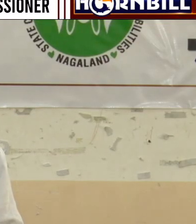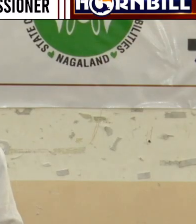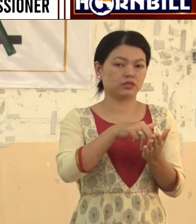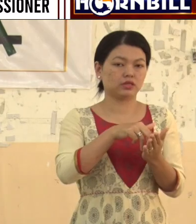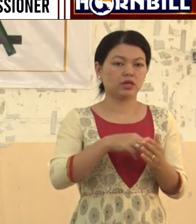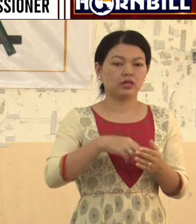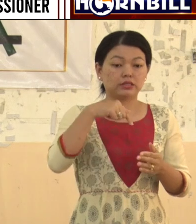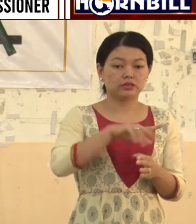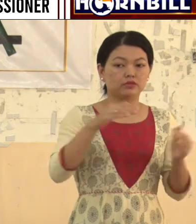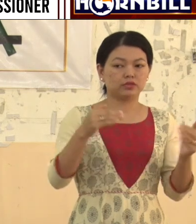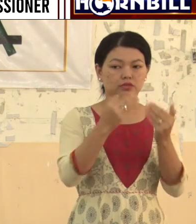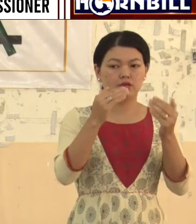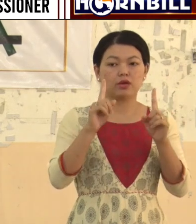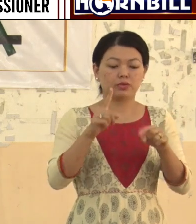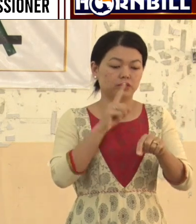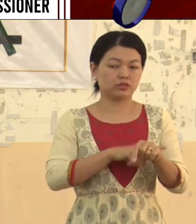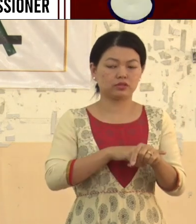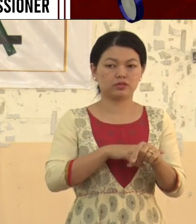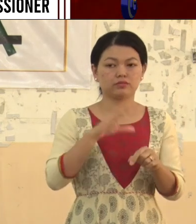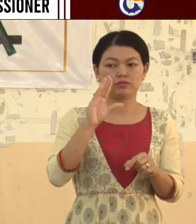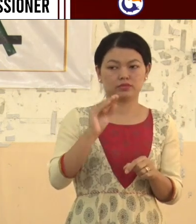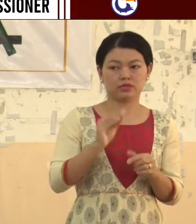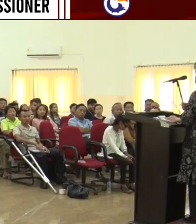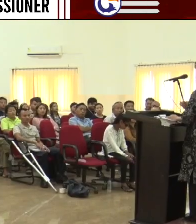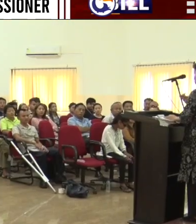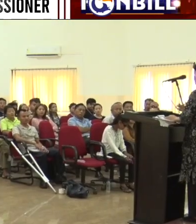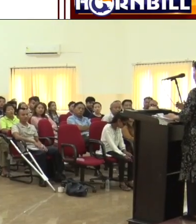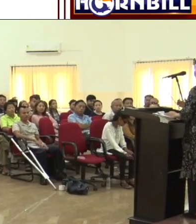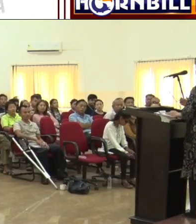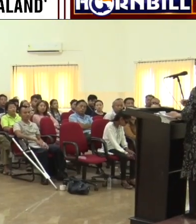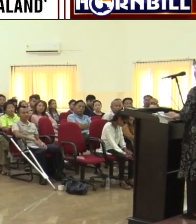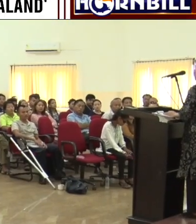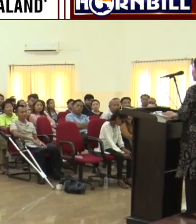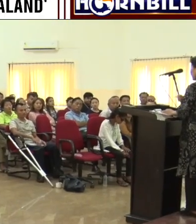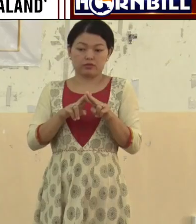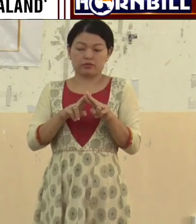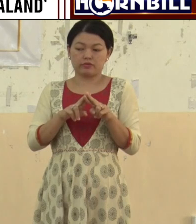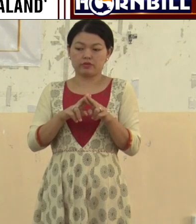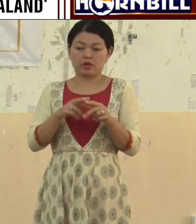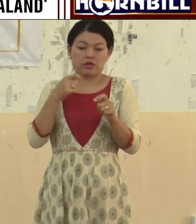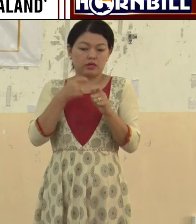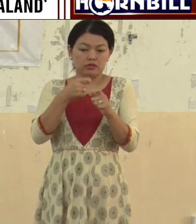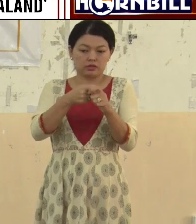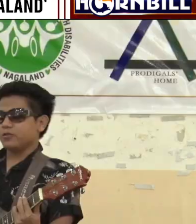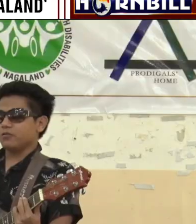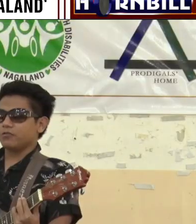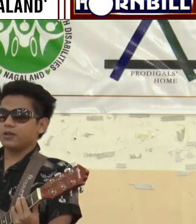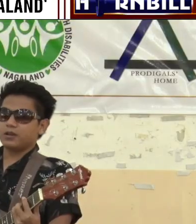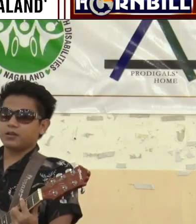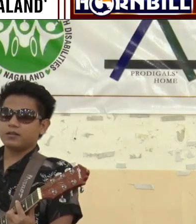the State Commissioner for Persons with Disabilities in Nagaland will be by the Tourist Lodge. The workshop program is the